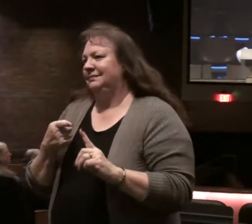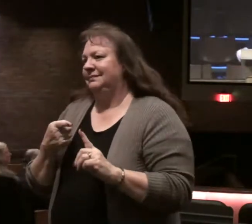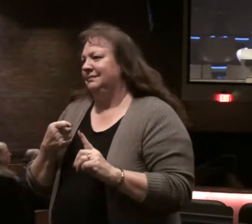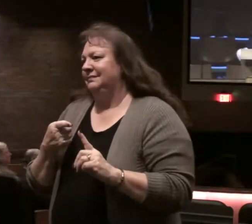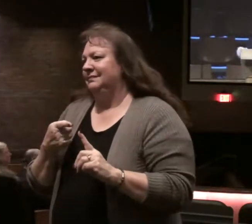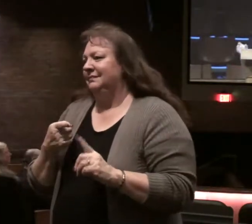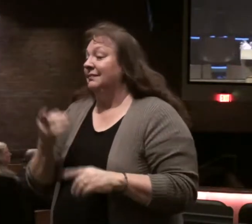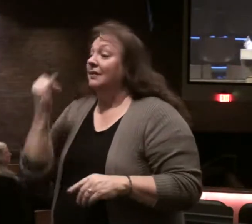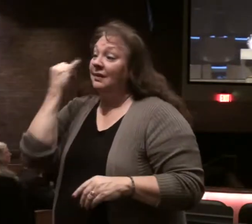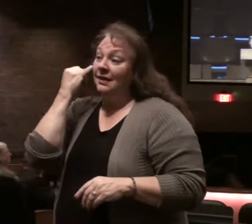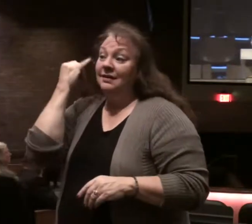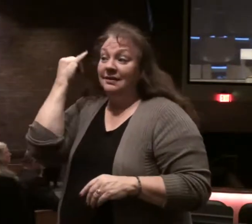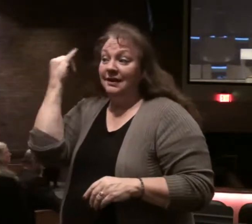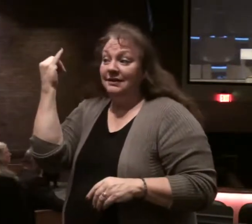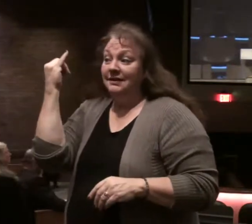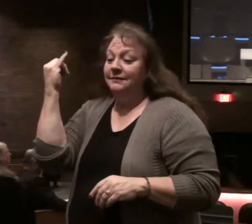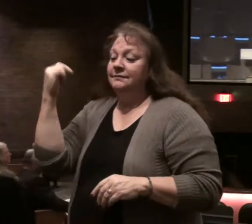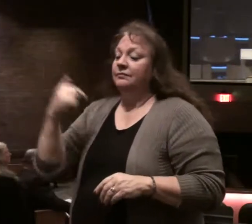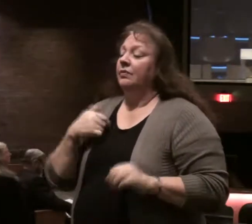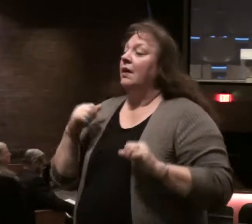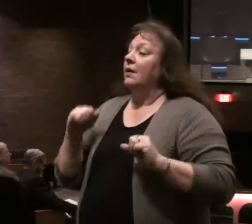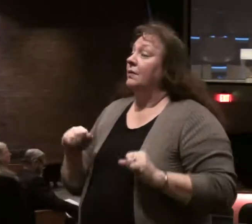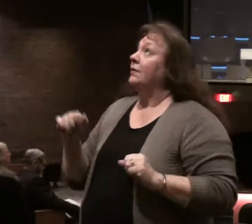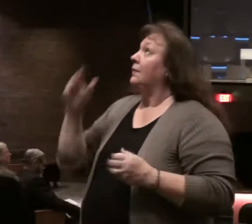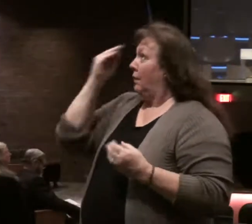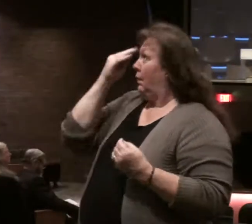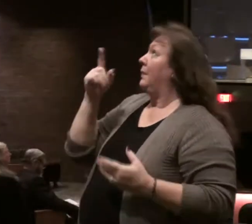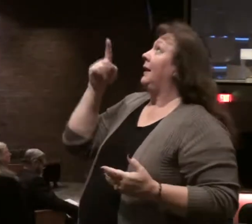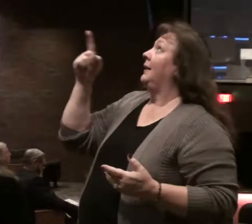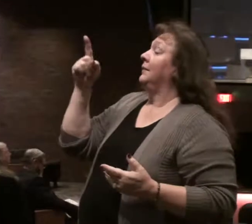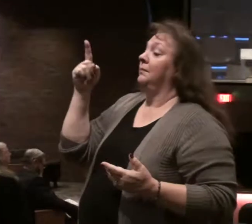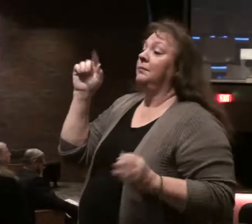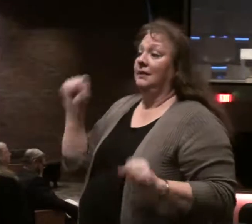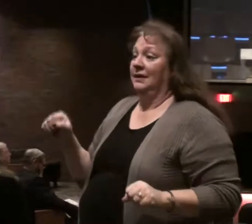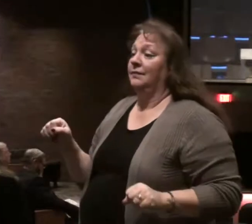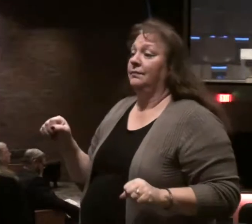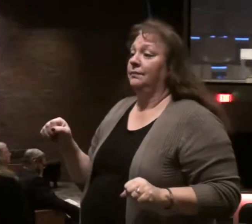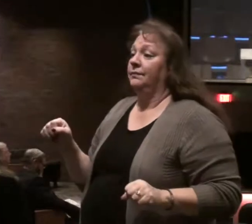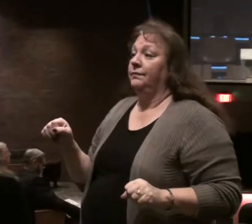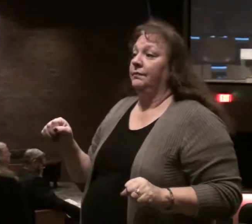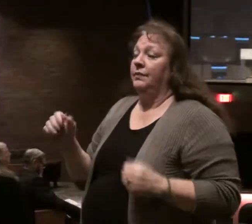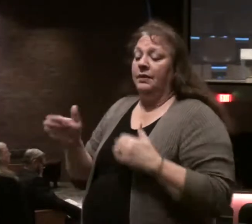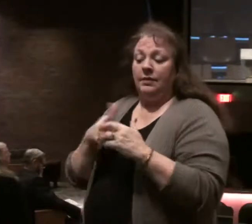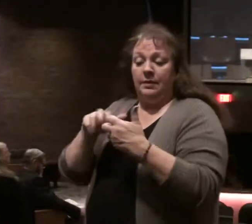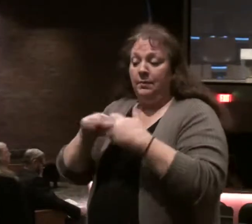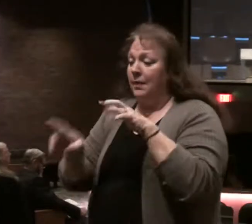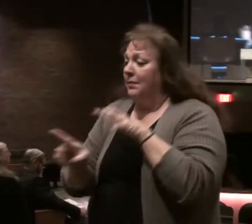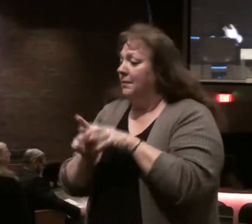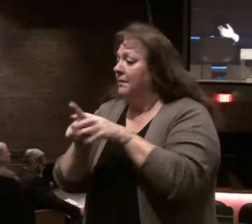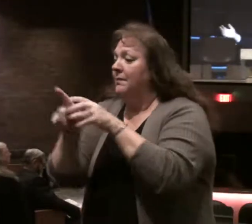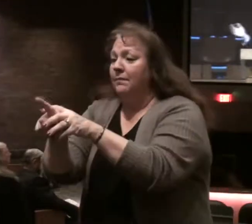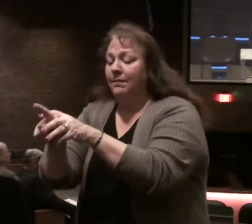The idea though is, I will be able to do what the Lord wants me to. In whatever trial situation he brings in,